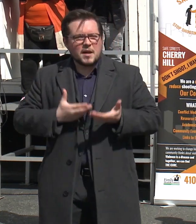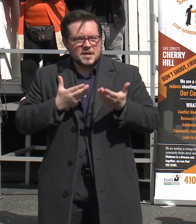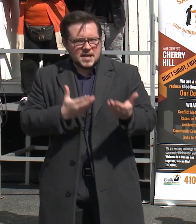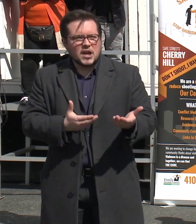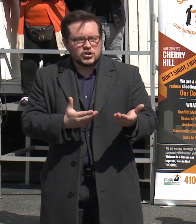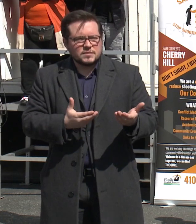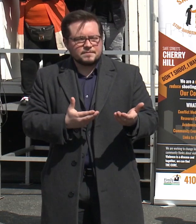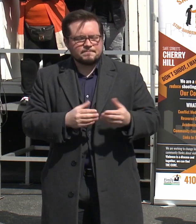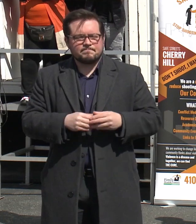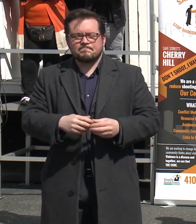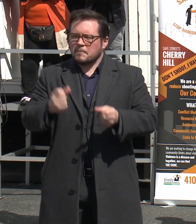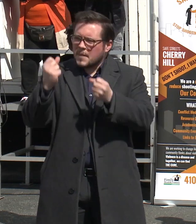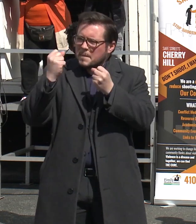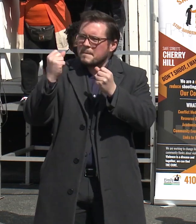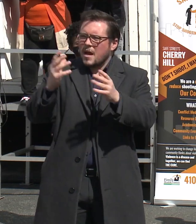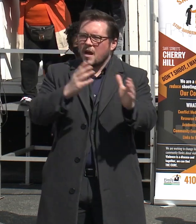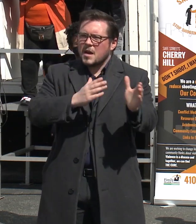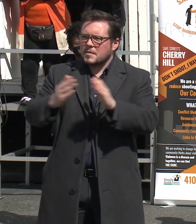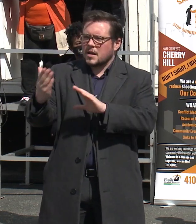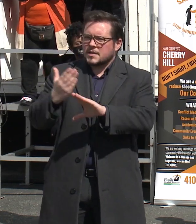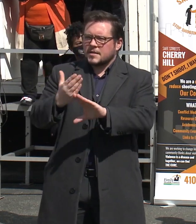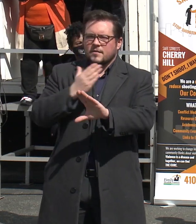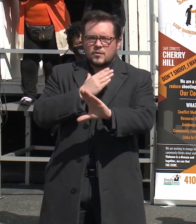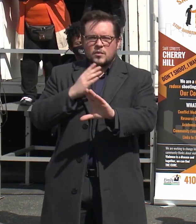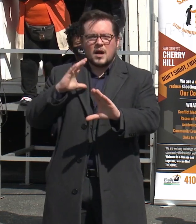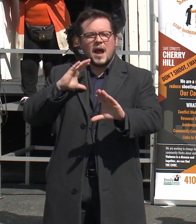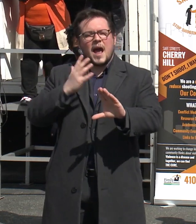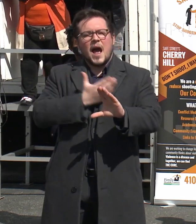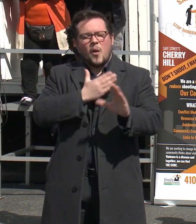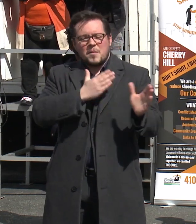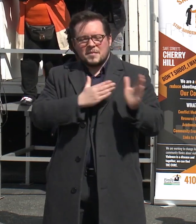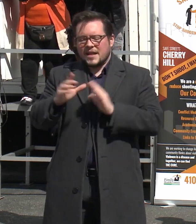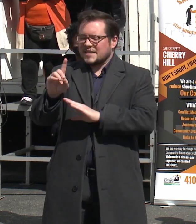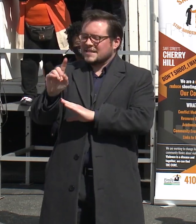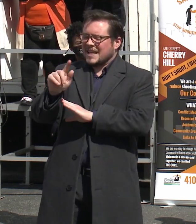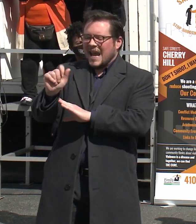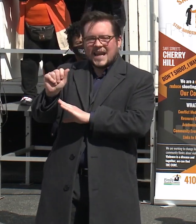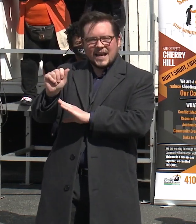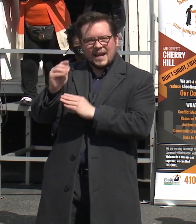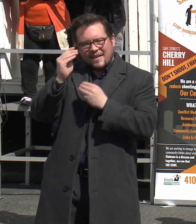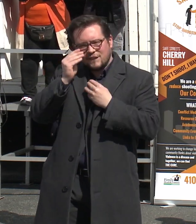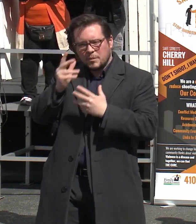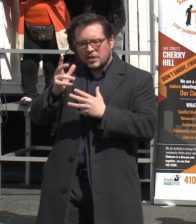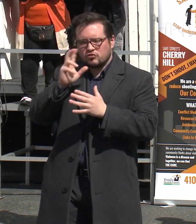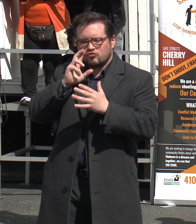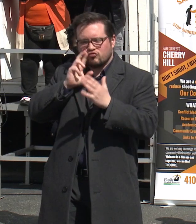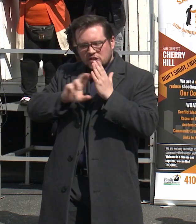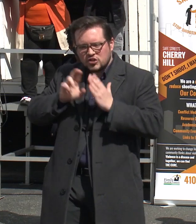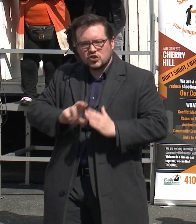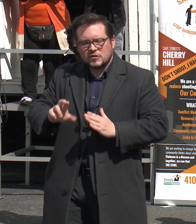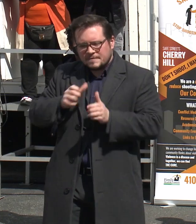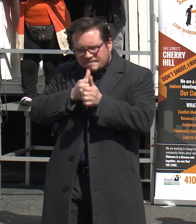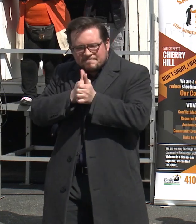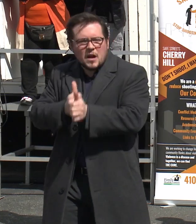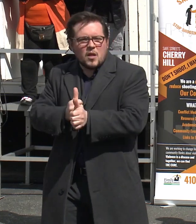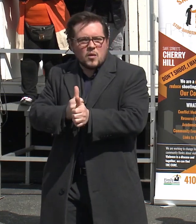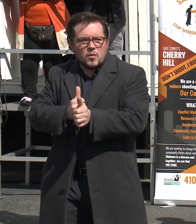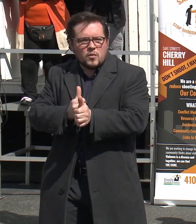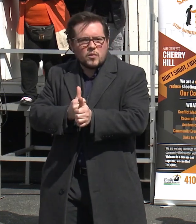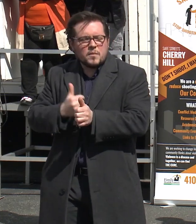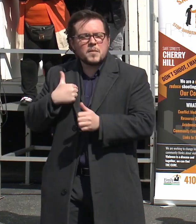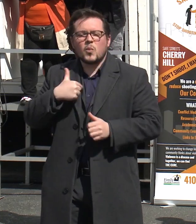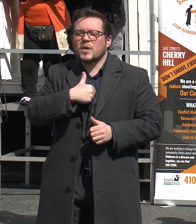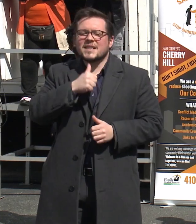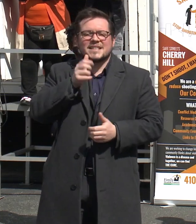Like many plans before it, our plan is data- and research-driven and results-oriented. But we